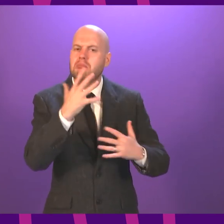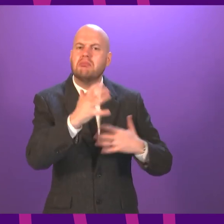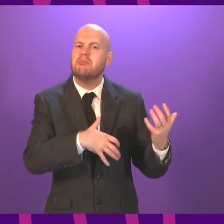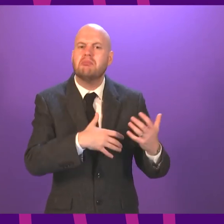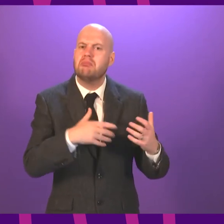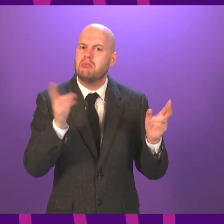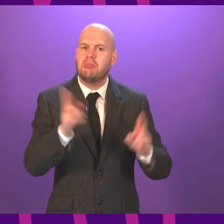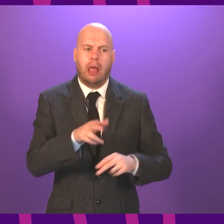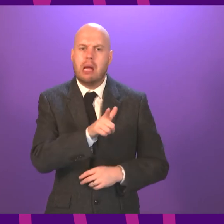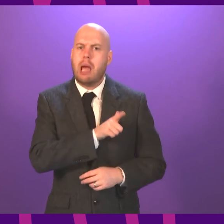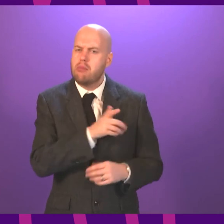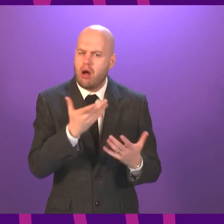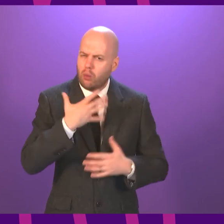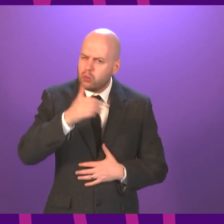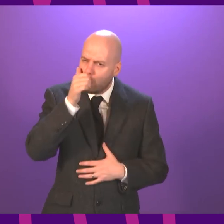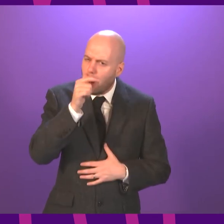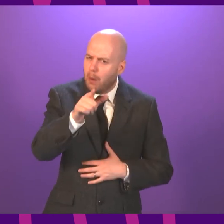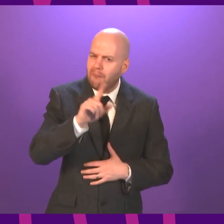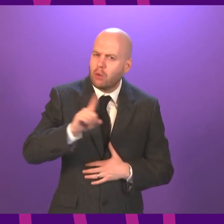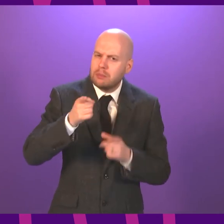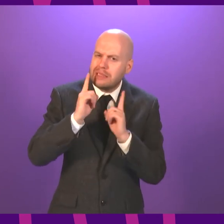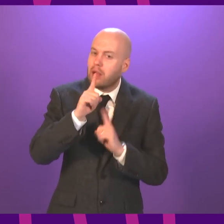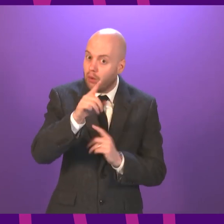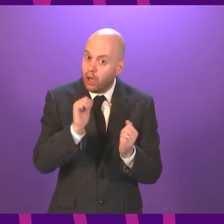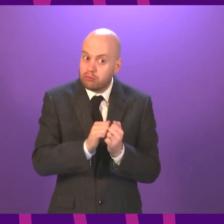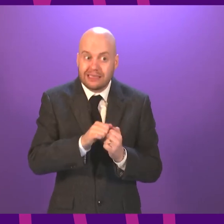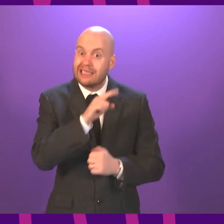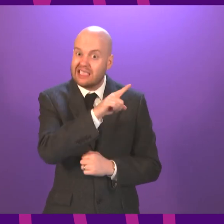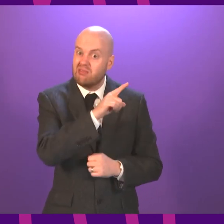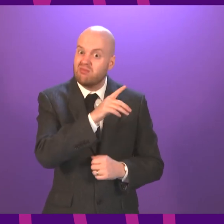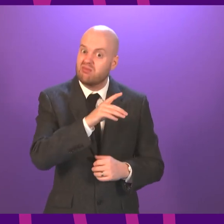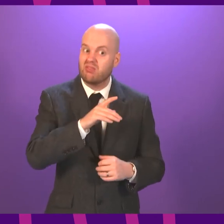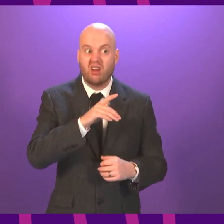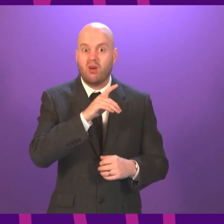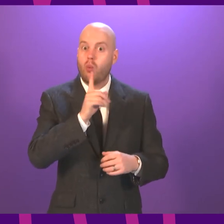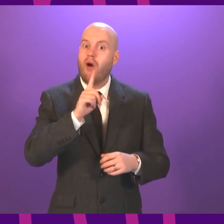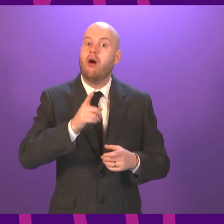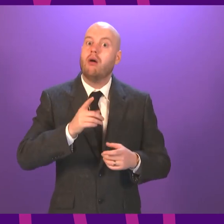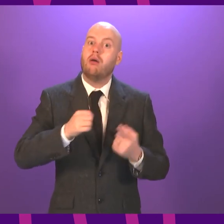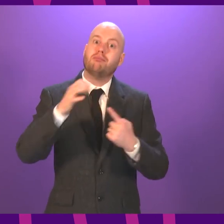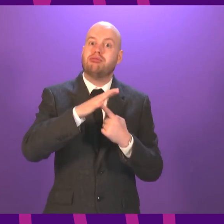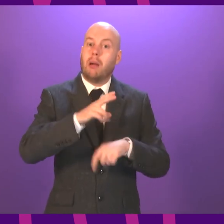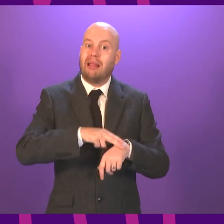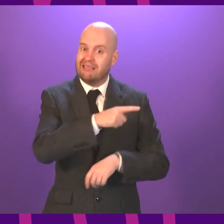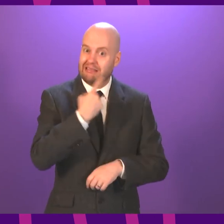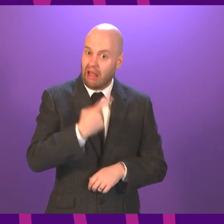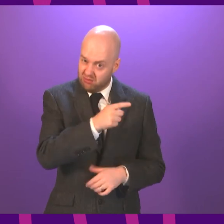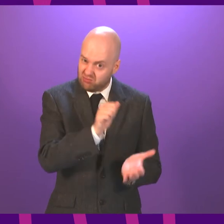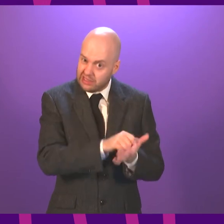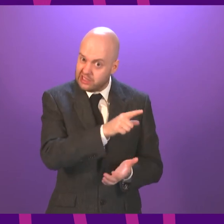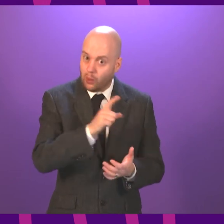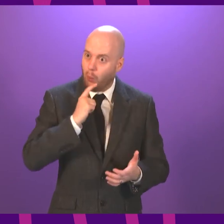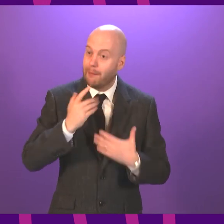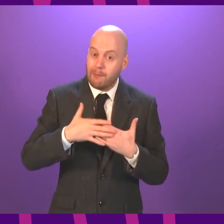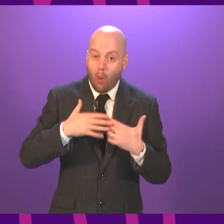with that assessment of the situation and are there any imminent plans to increase police protection and speed up the justice process by